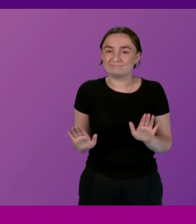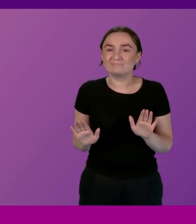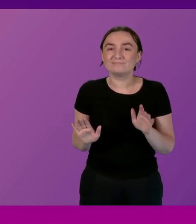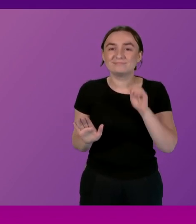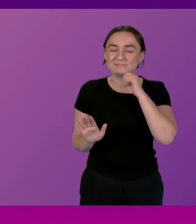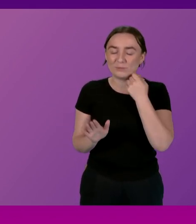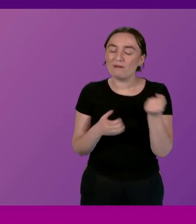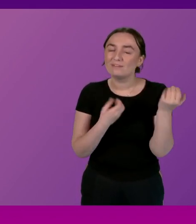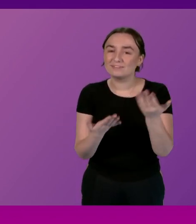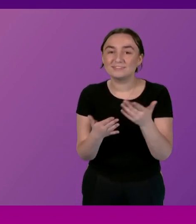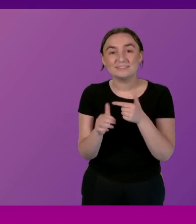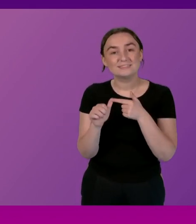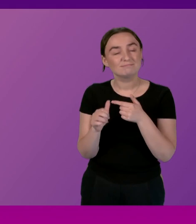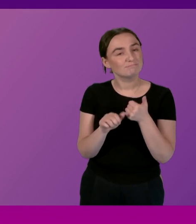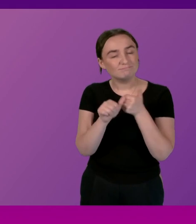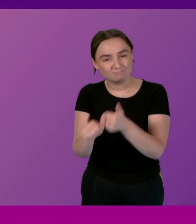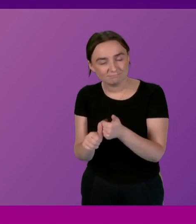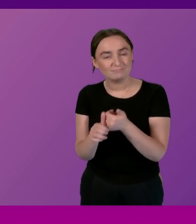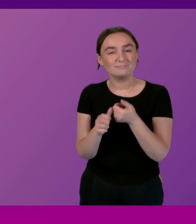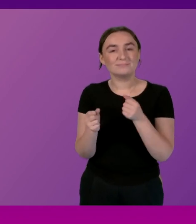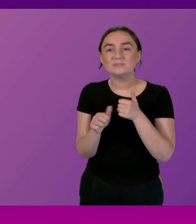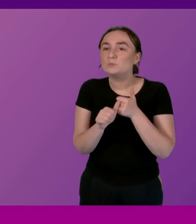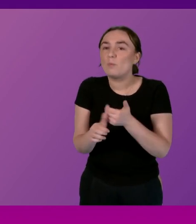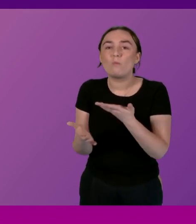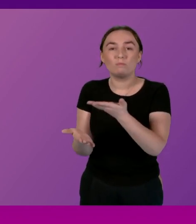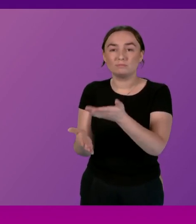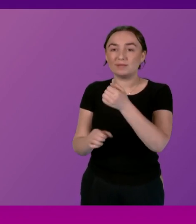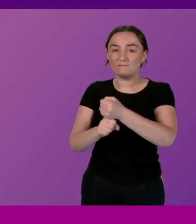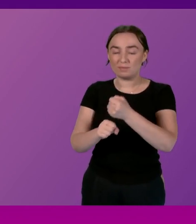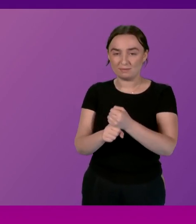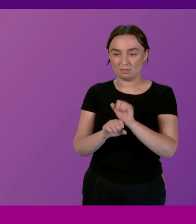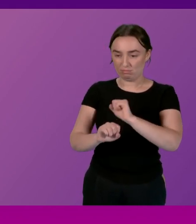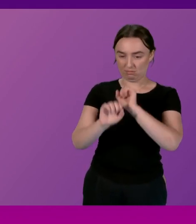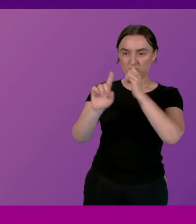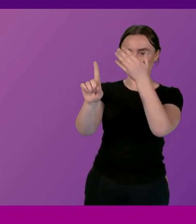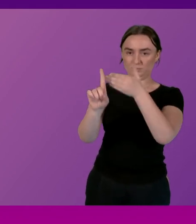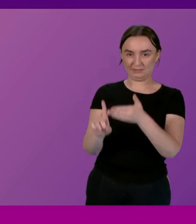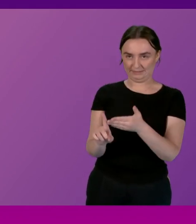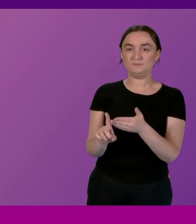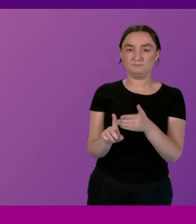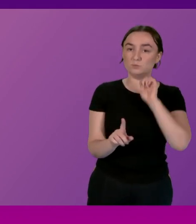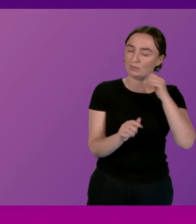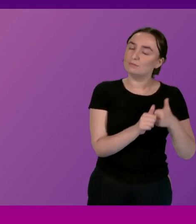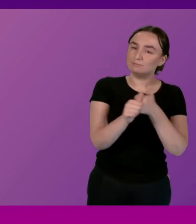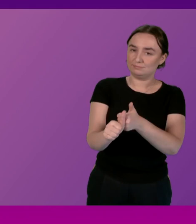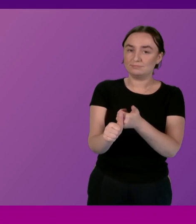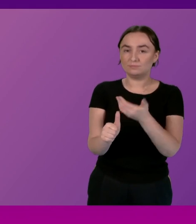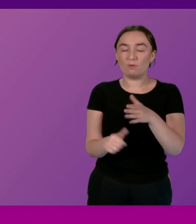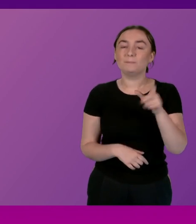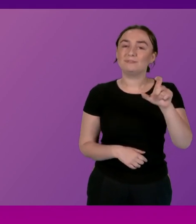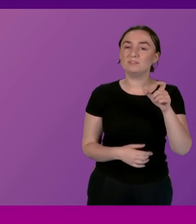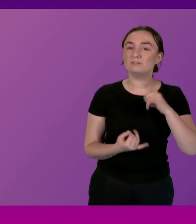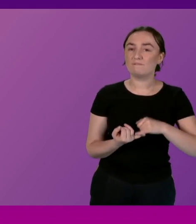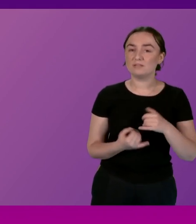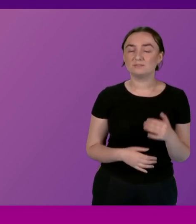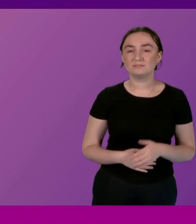assistance and support to the government of the day for the objectives that it has been elected the mandate